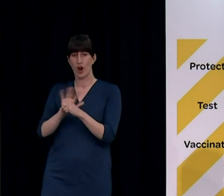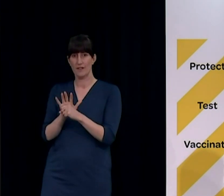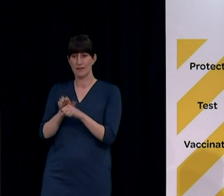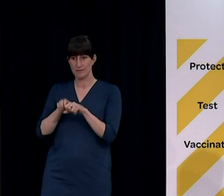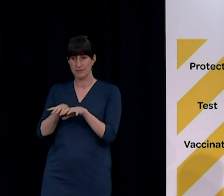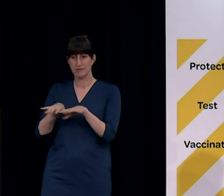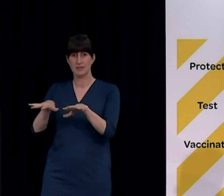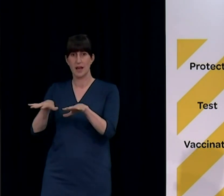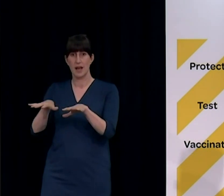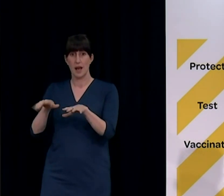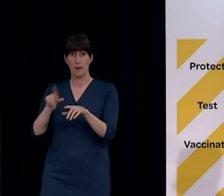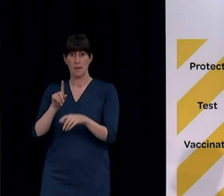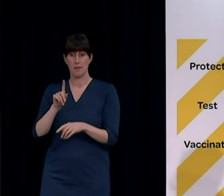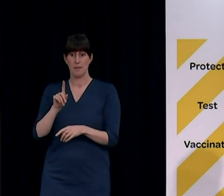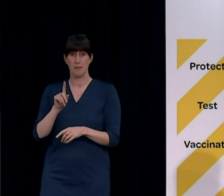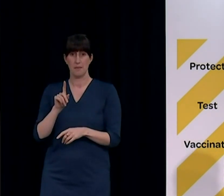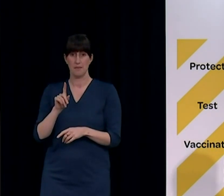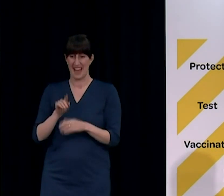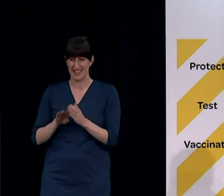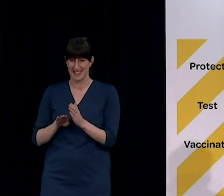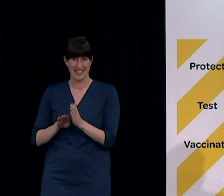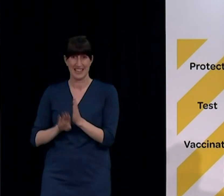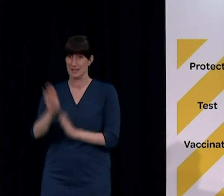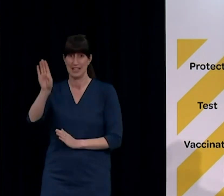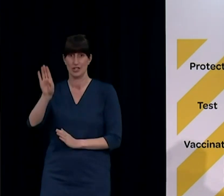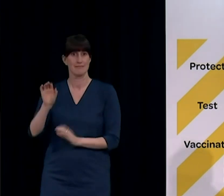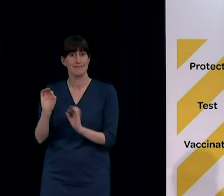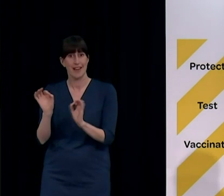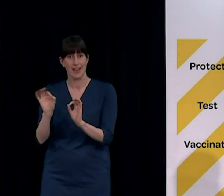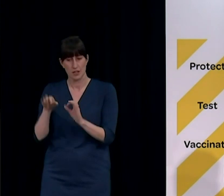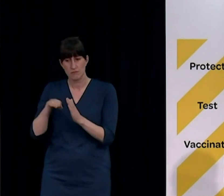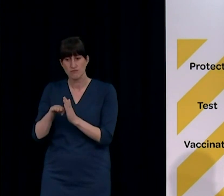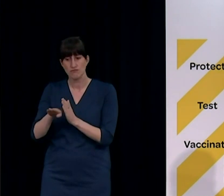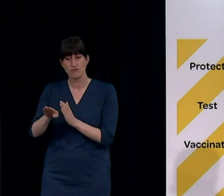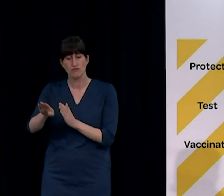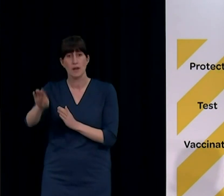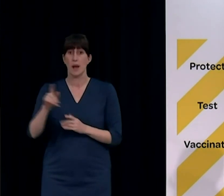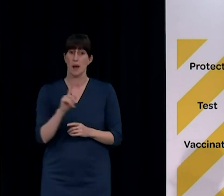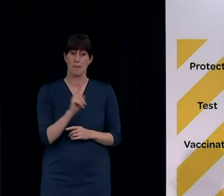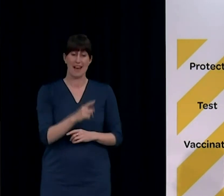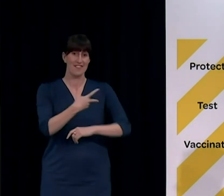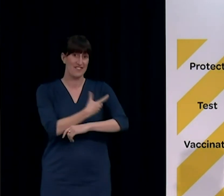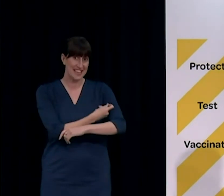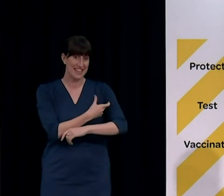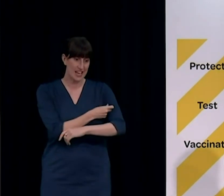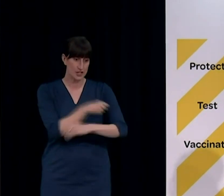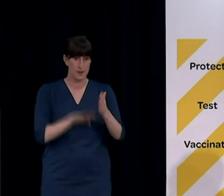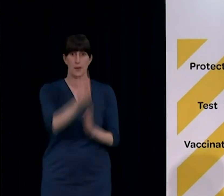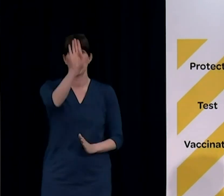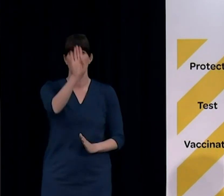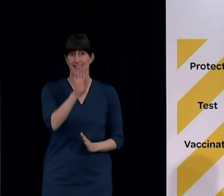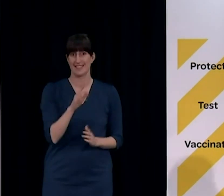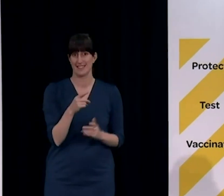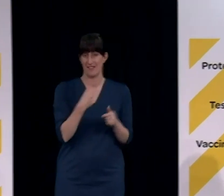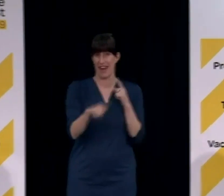exponential increase in vaccination in our 12 to 19-year-olds. Thank you for your leadership and the example you are setting for all of us.